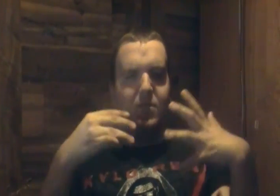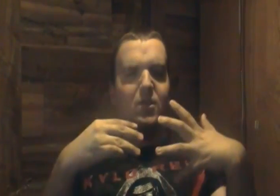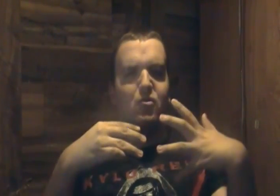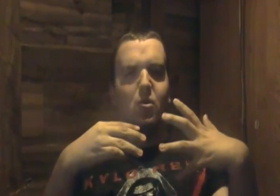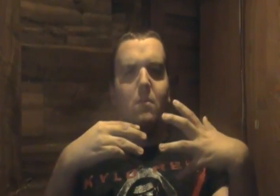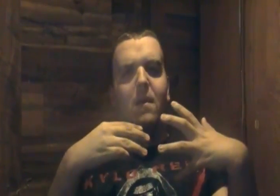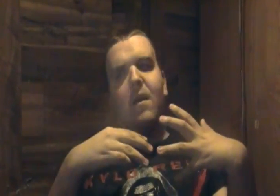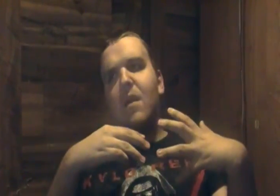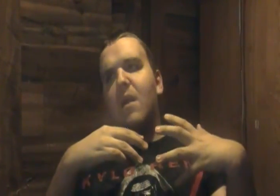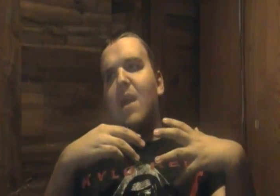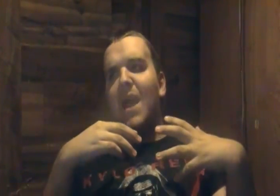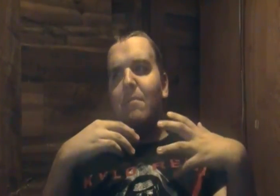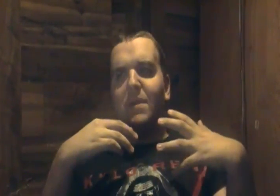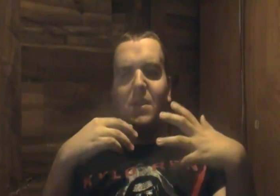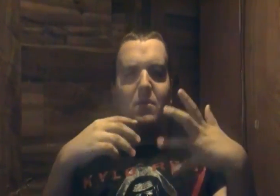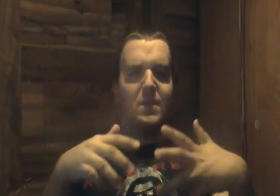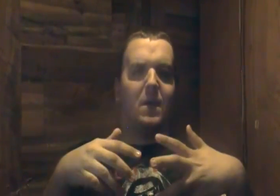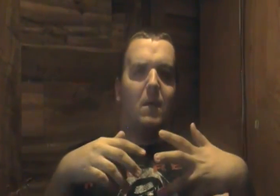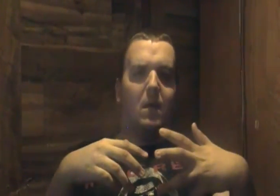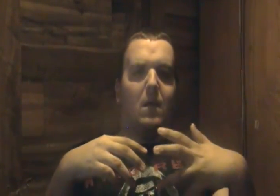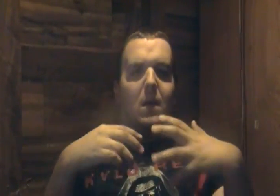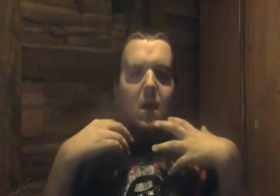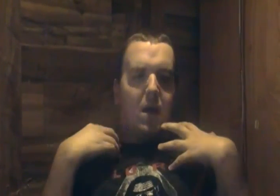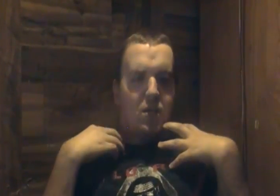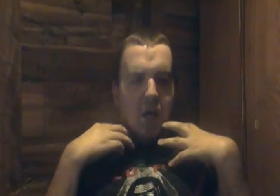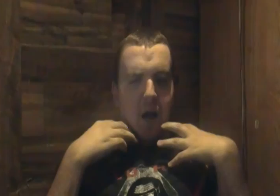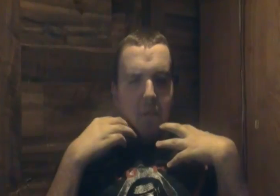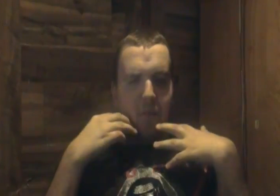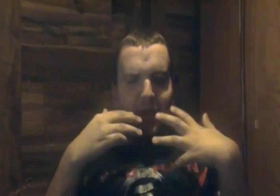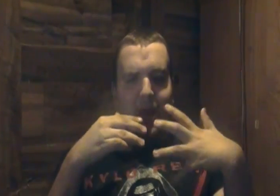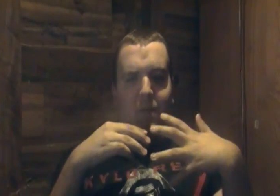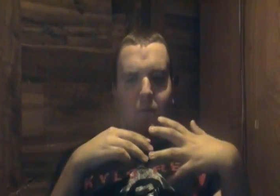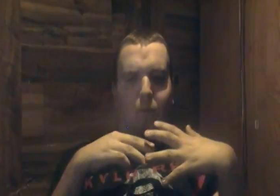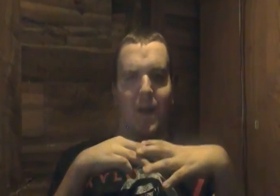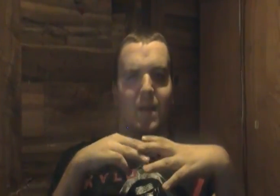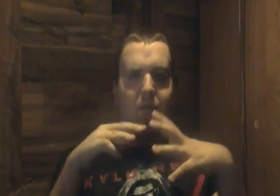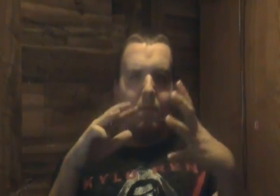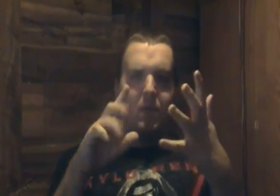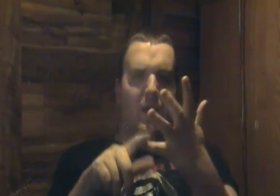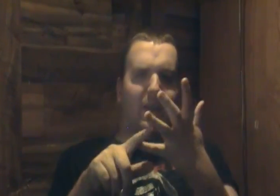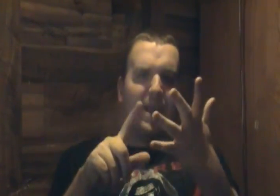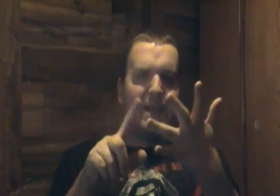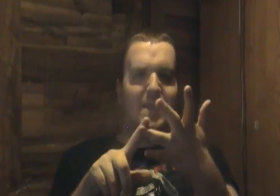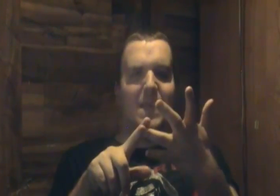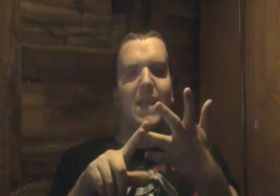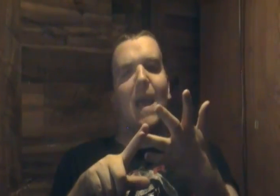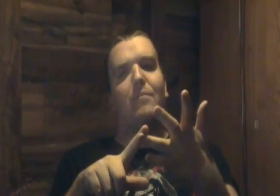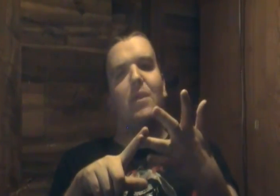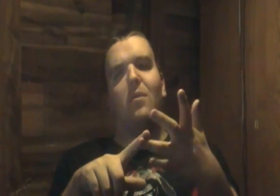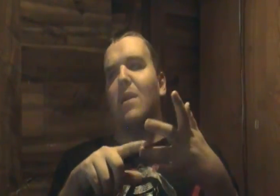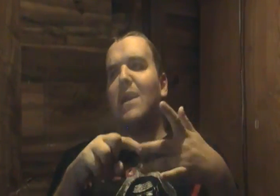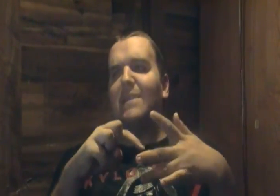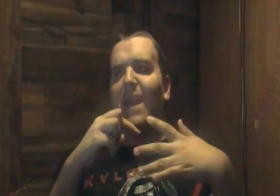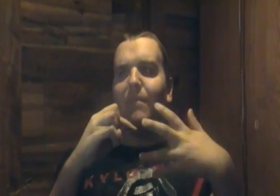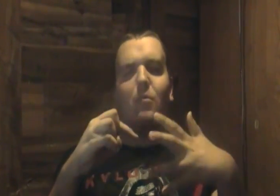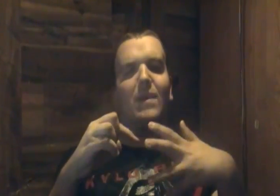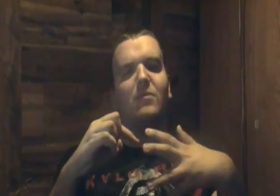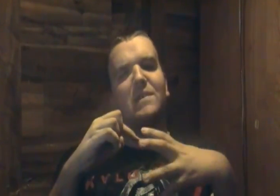medusa's room and medusa um what they what Dudley and city have to do is they have to wrestle